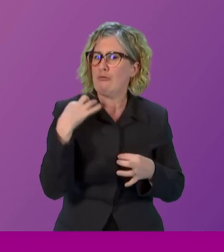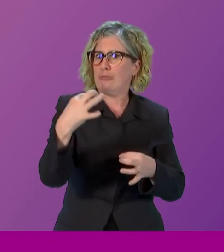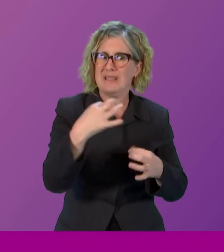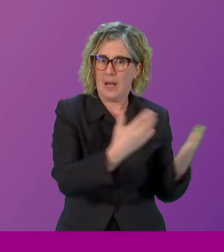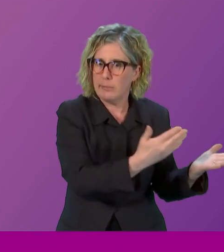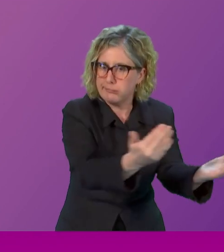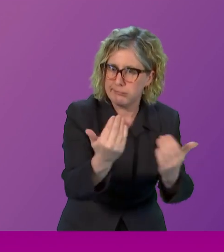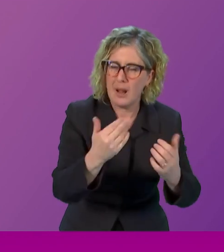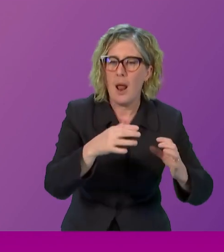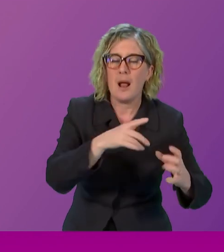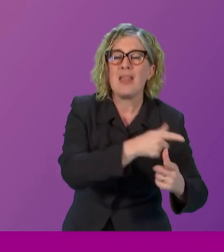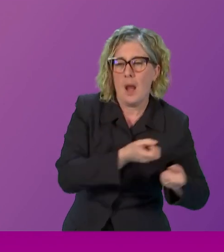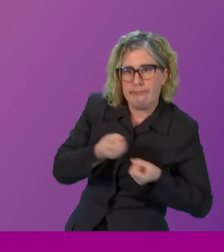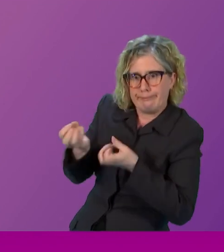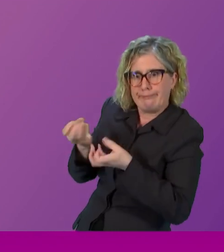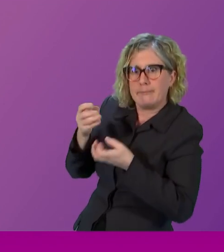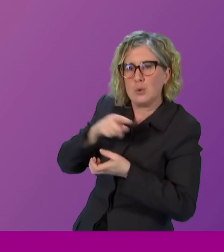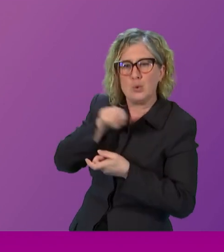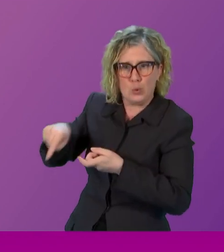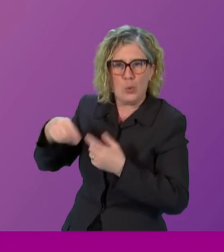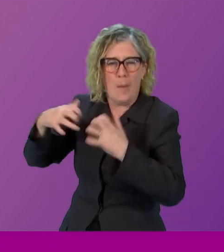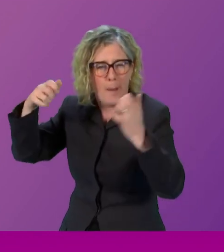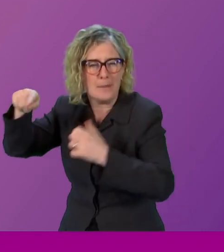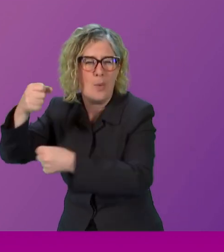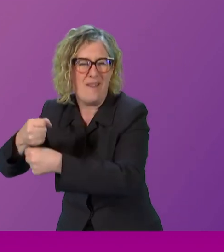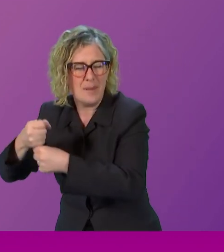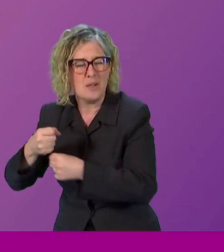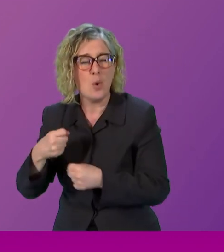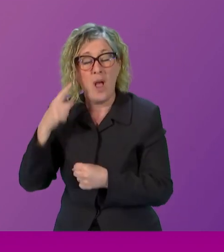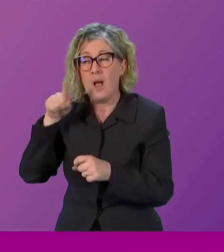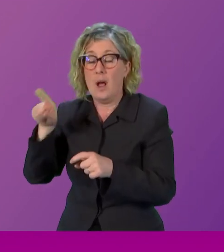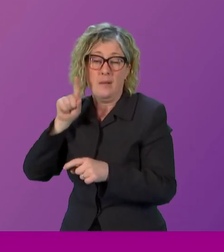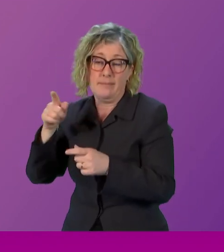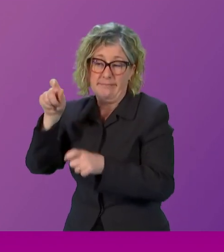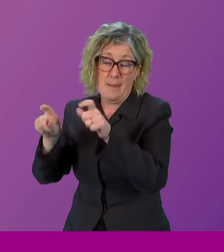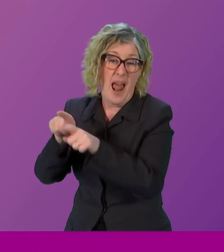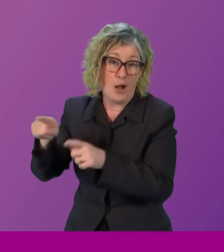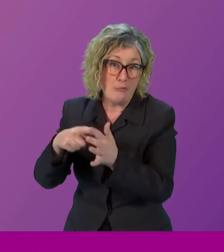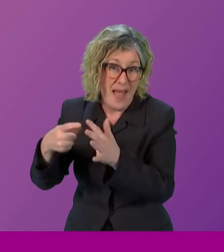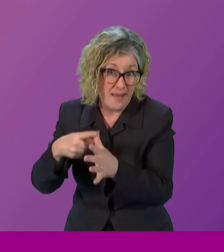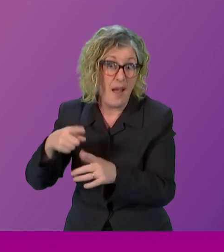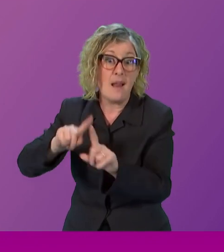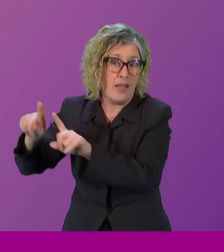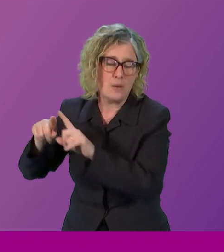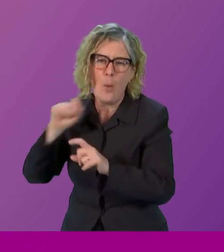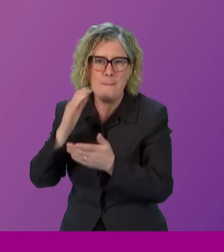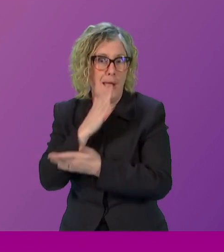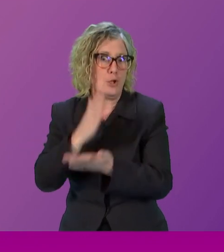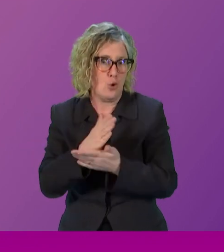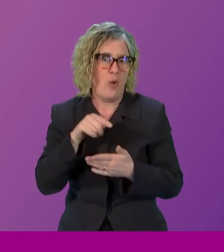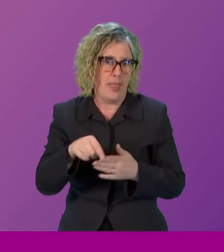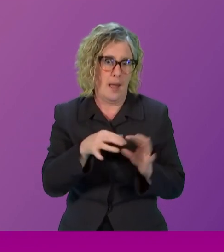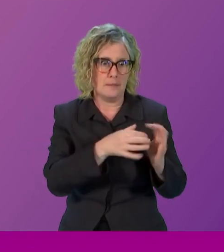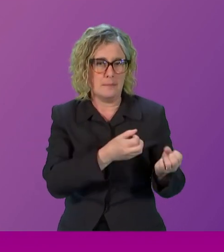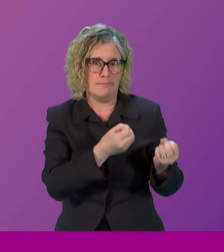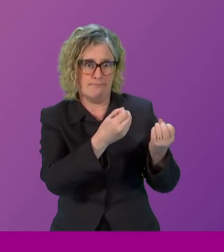Alliance, will really make sure that this happens, because it's a good policy and we need to make sure it delivers. Thank